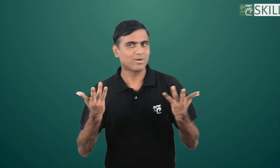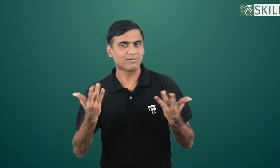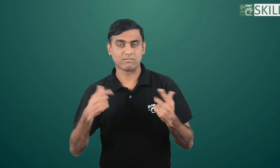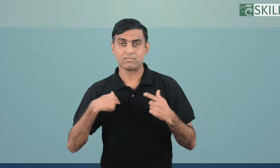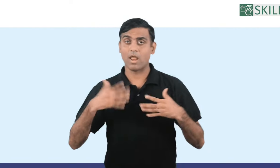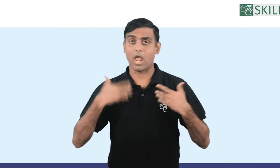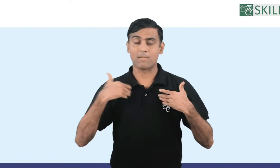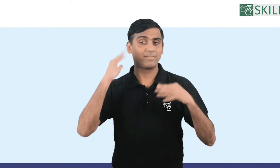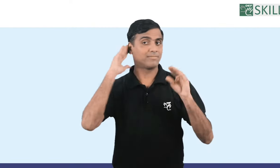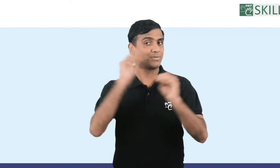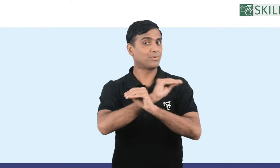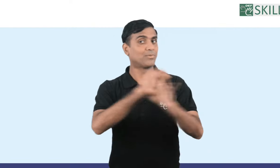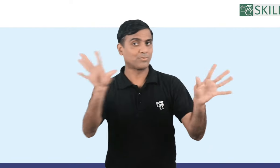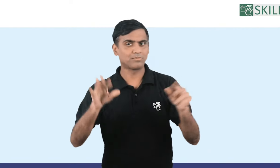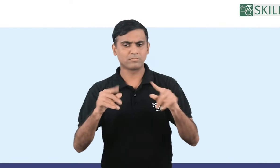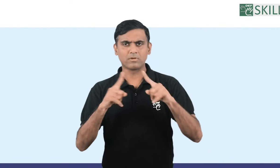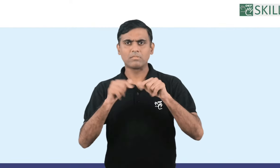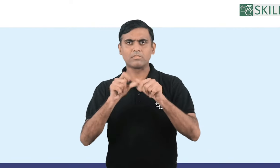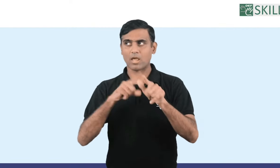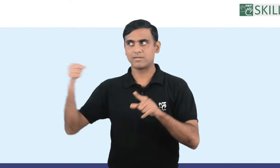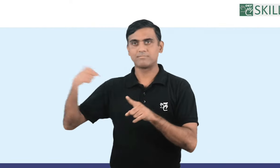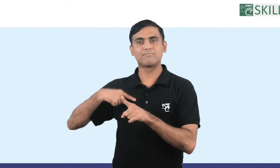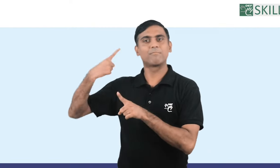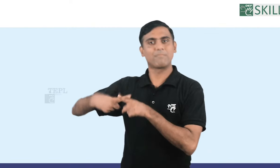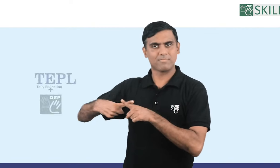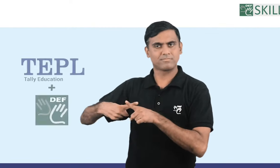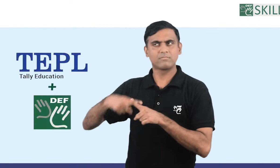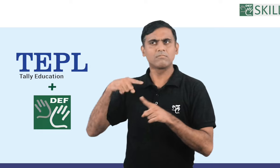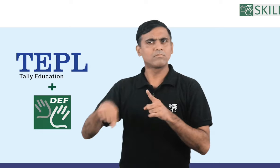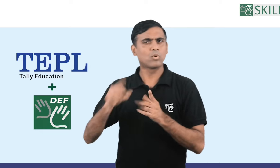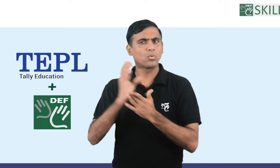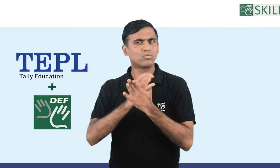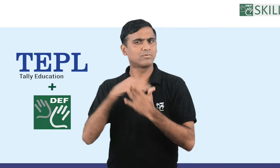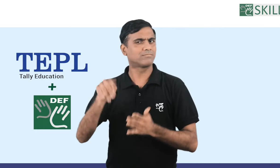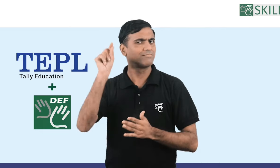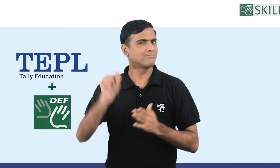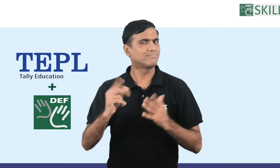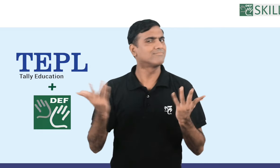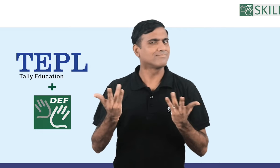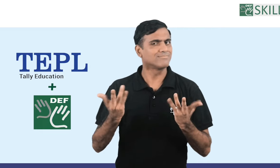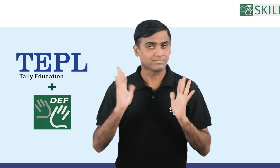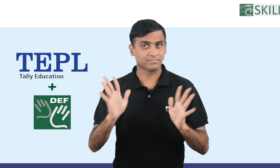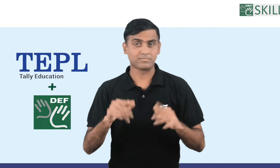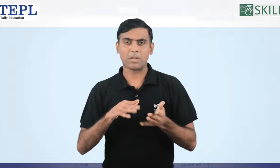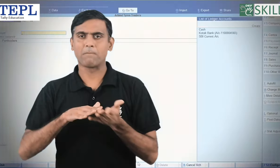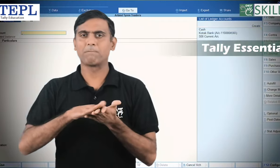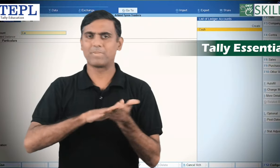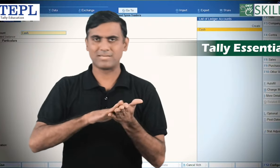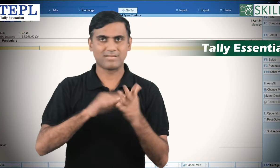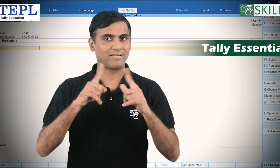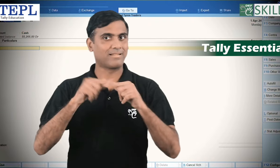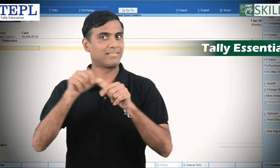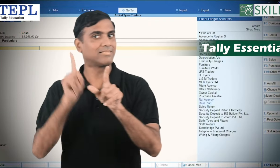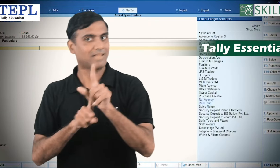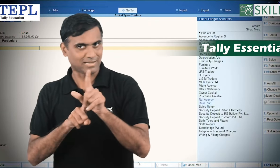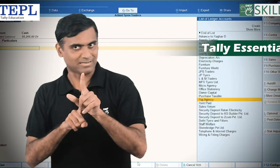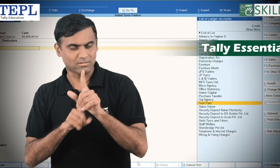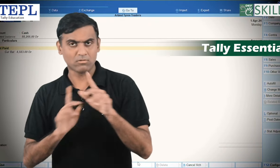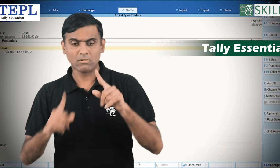below now what's new is we're happy to announce that we have partnered with tally education private limited the courses